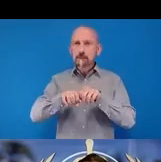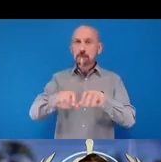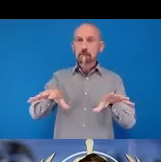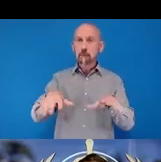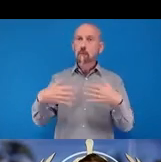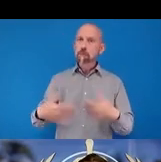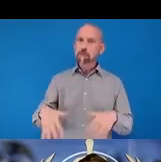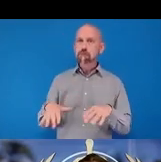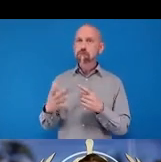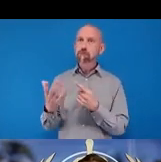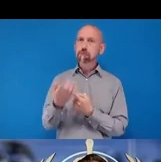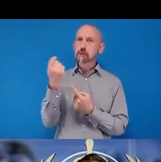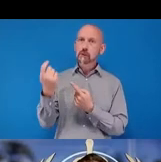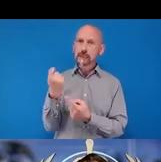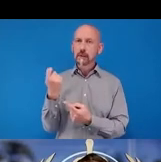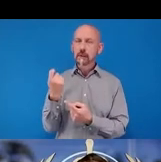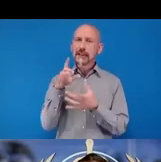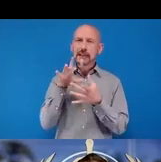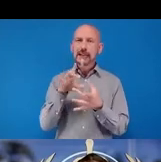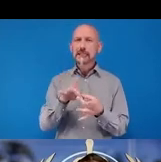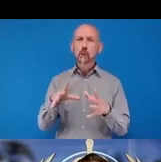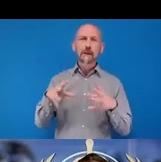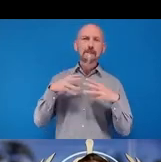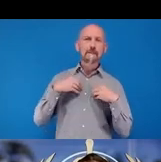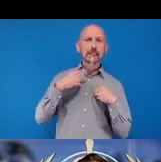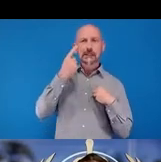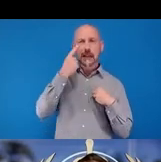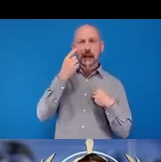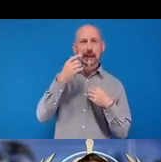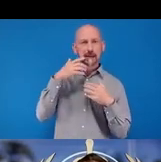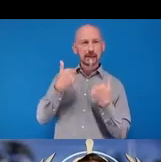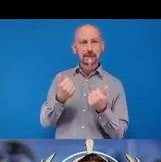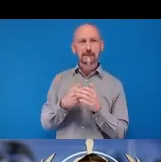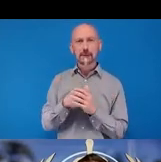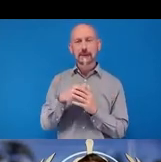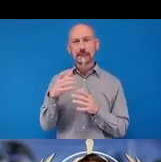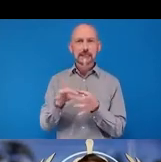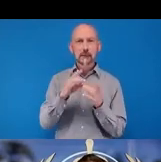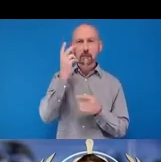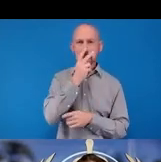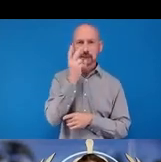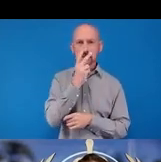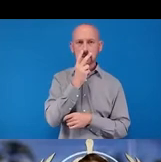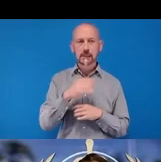causes of blindness. Alakos infections and blindness due to vitamin A deficiency.